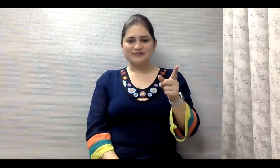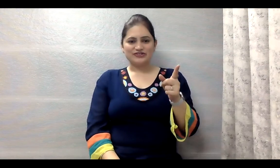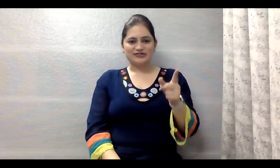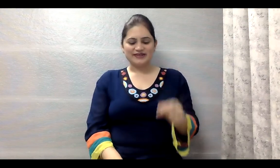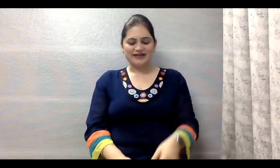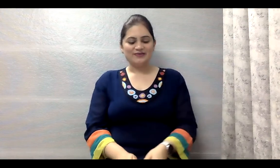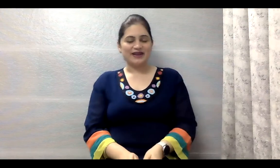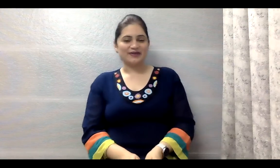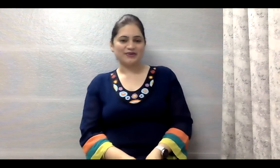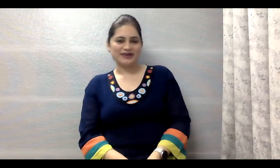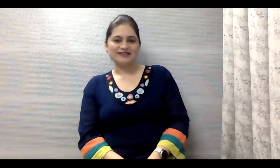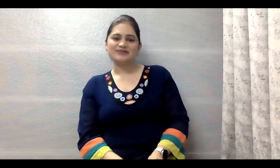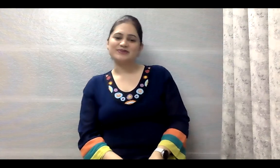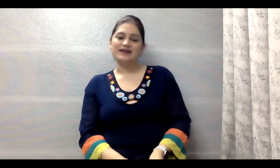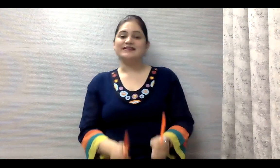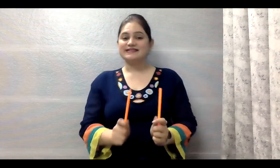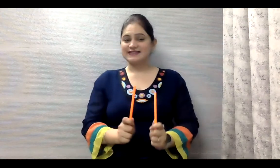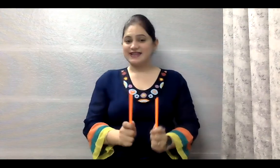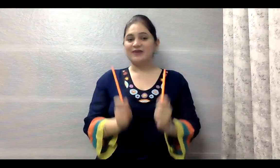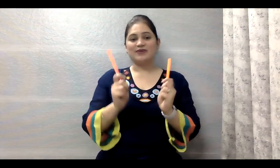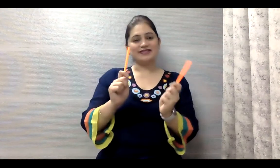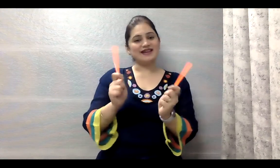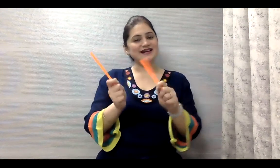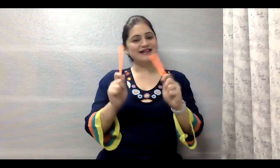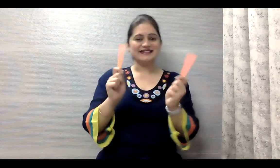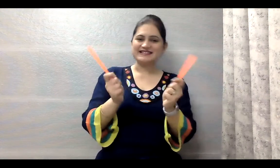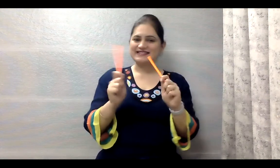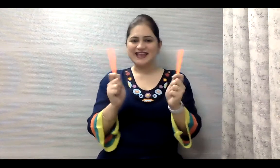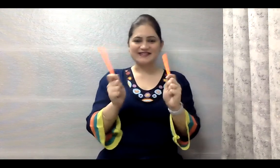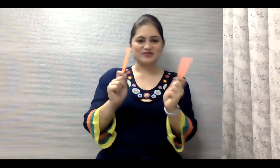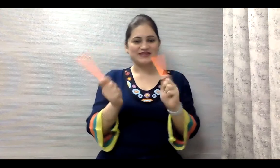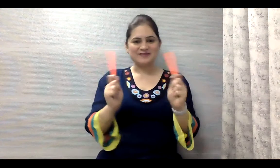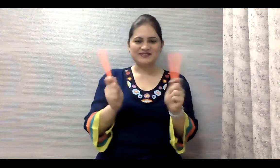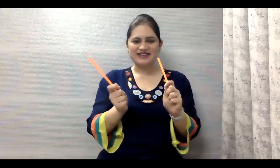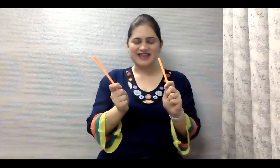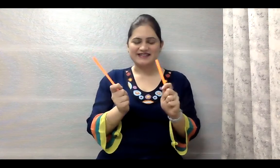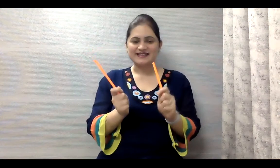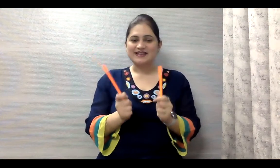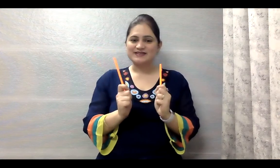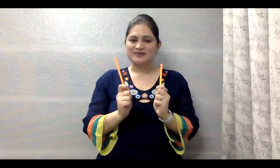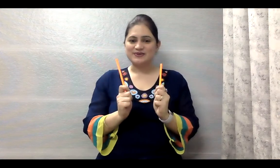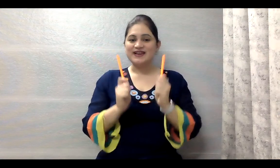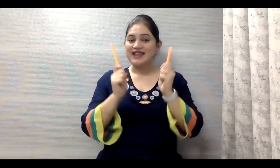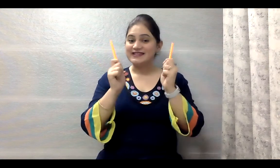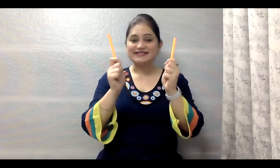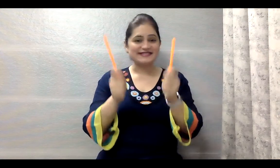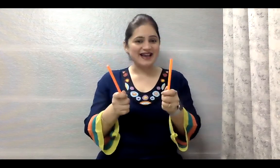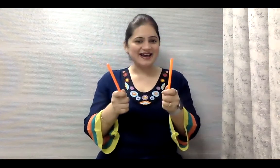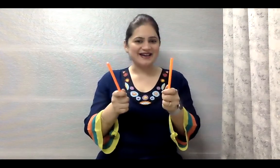children, we are going to sing with the sticks, rhythm sticks. So let's start,